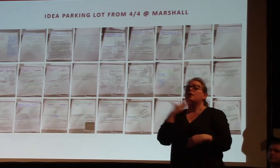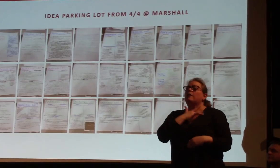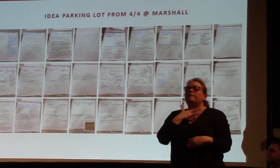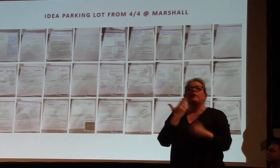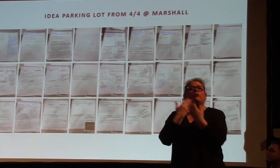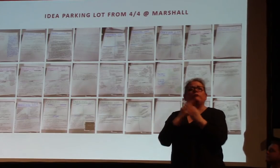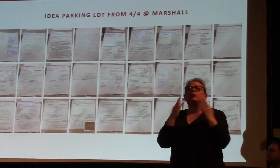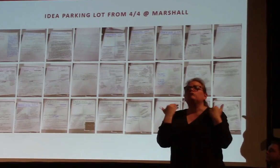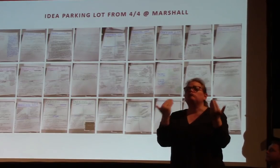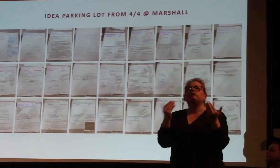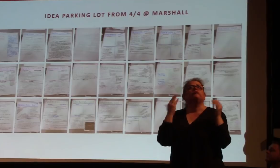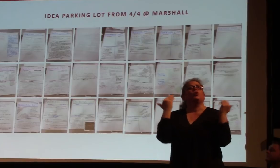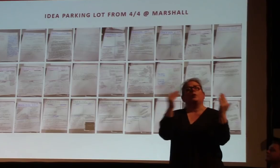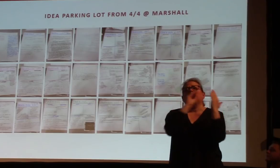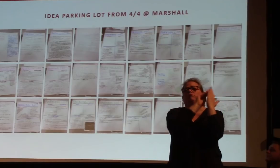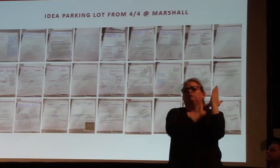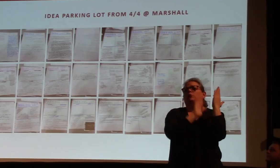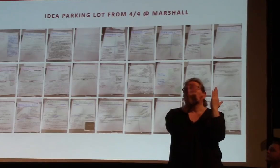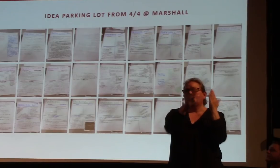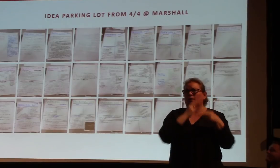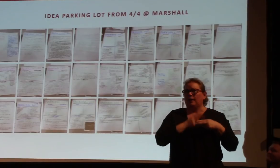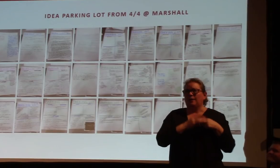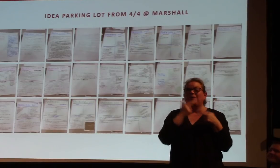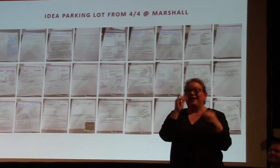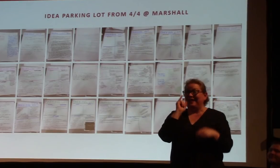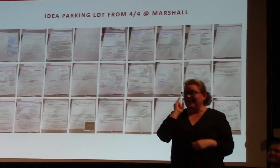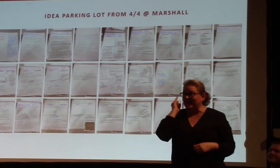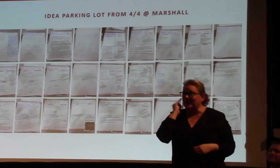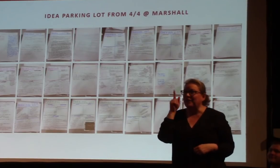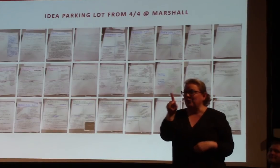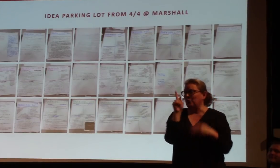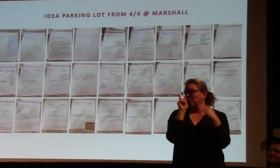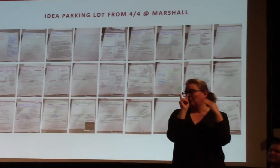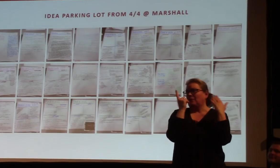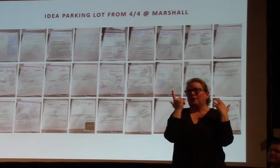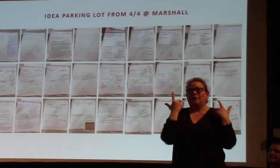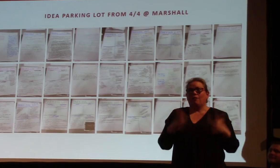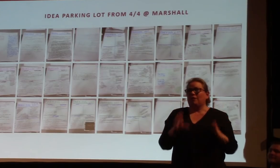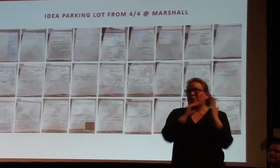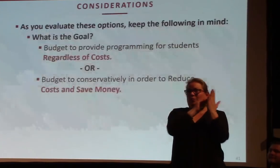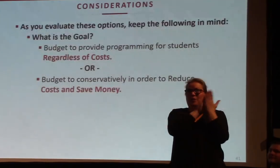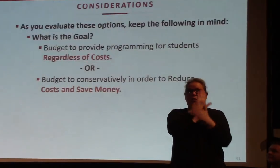there, writing it on there 100 more times isn't going to make it more visible to everybody. We're collecting all feedback.